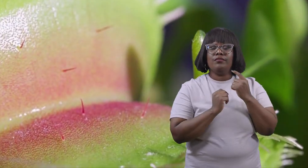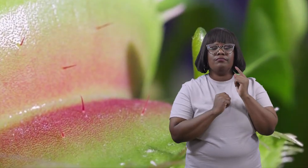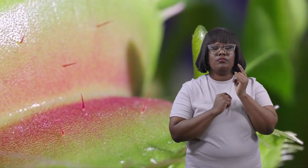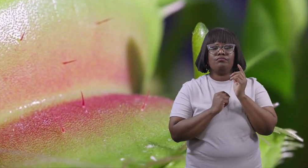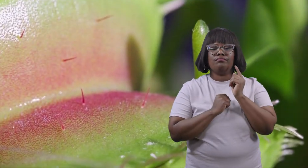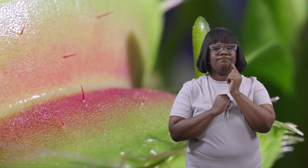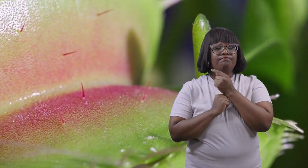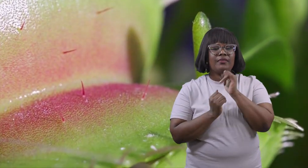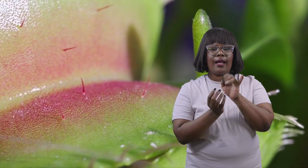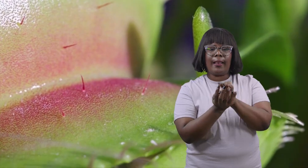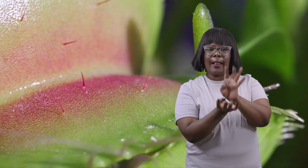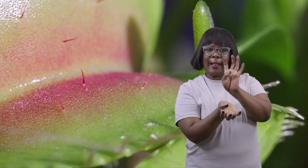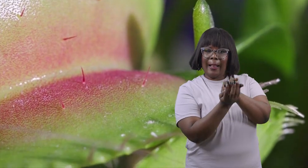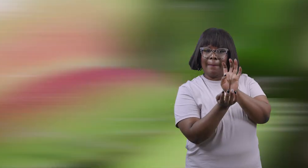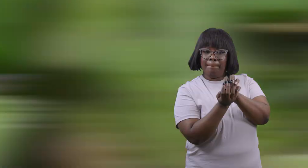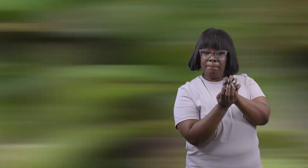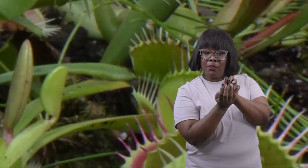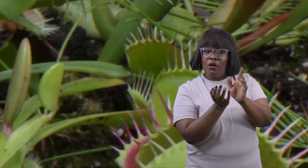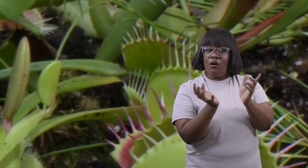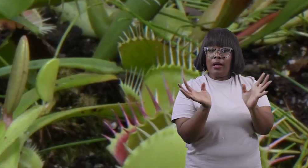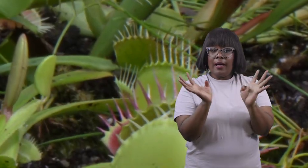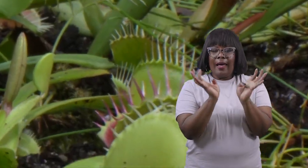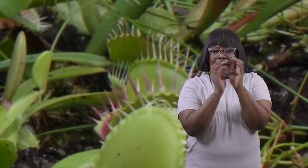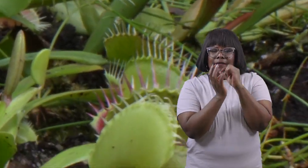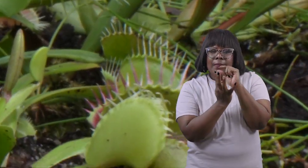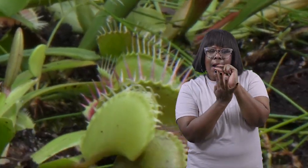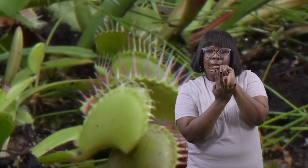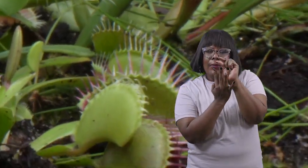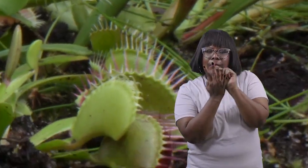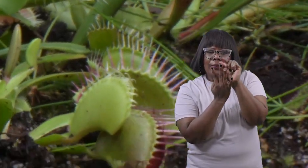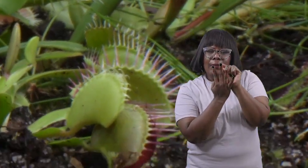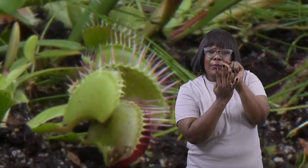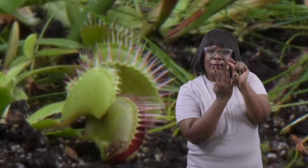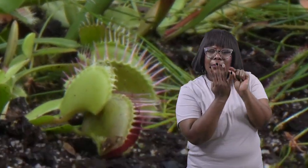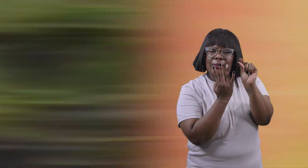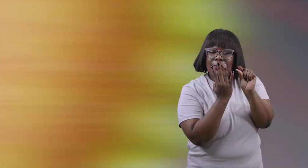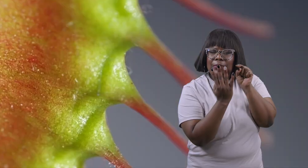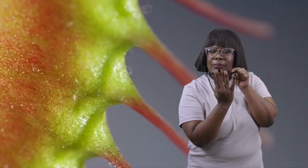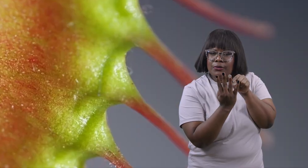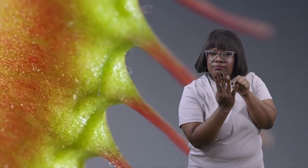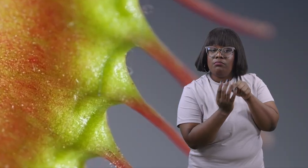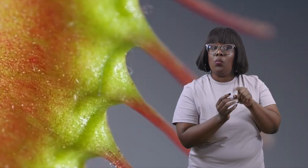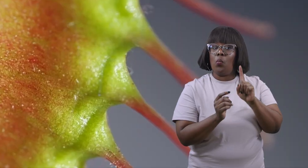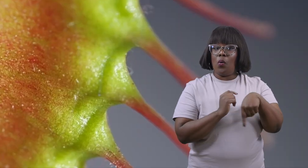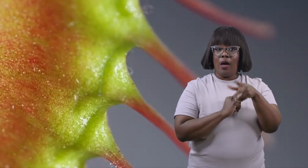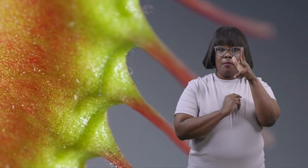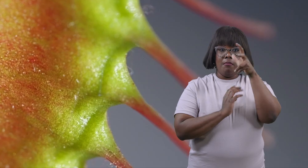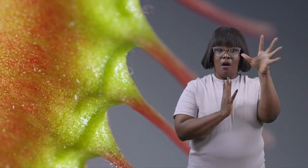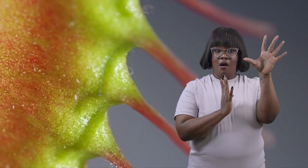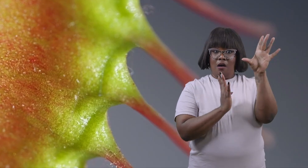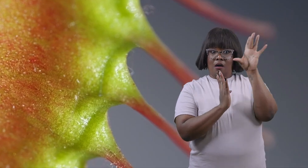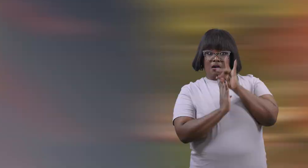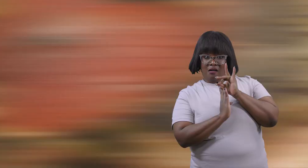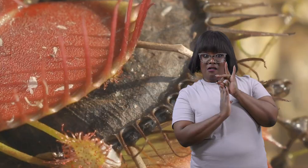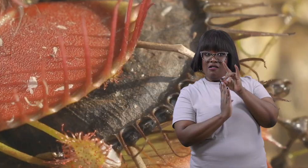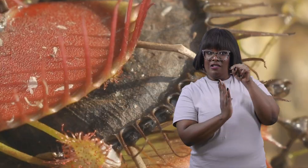that look like clamshells complete with tiny teeth along the edges when an insect lands on the leaf